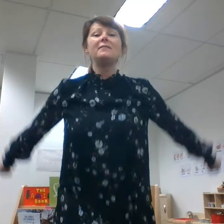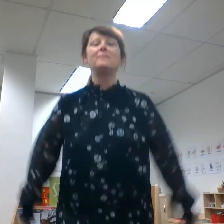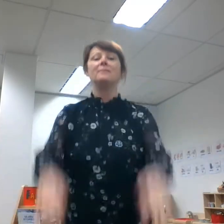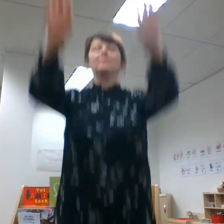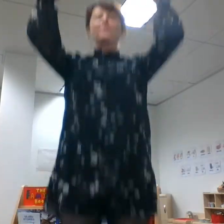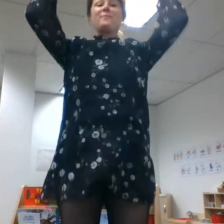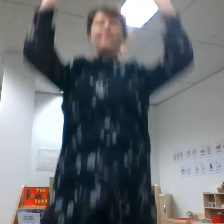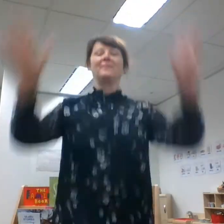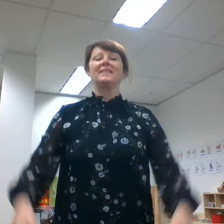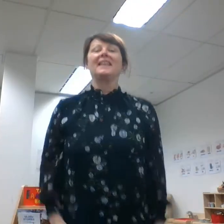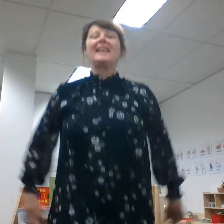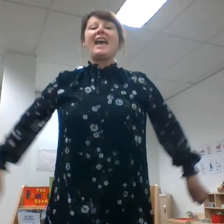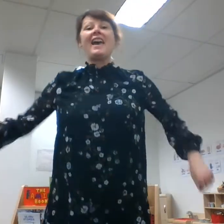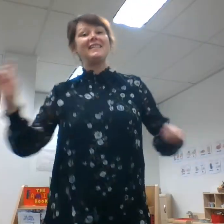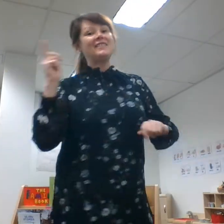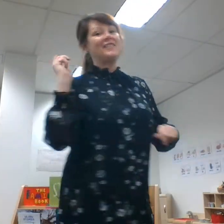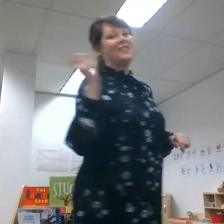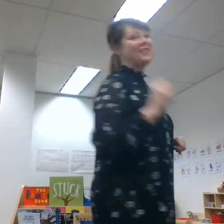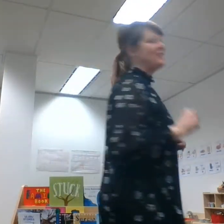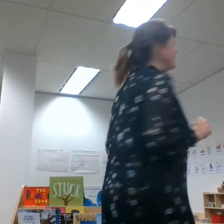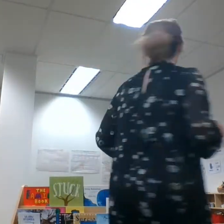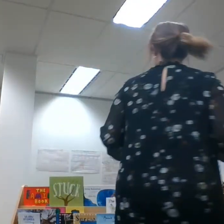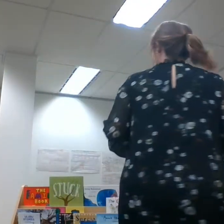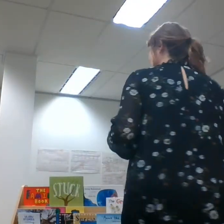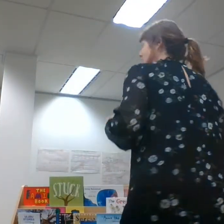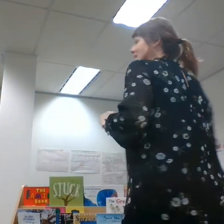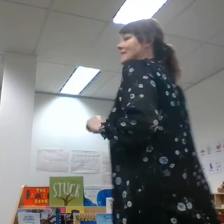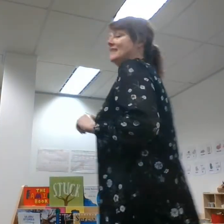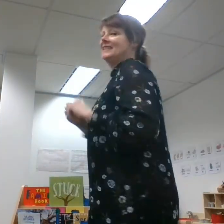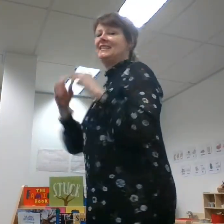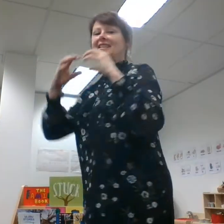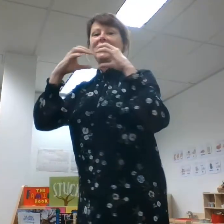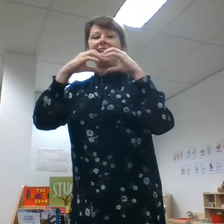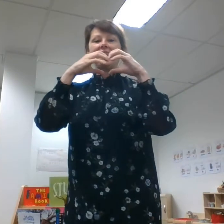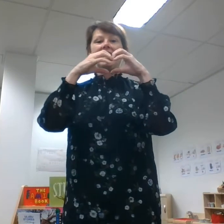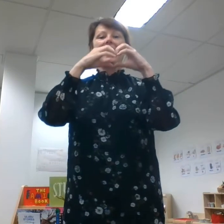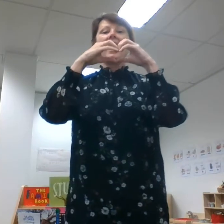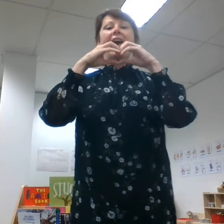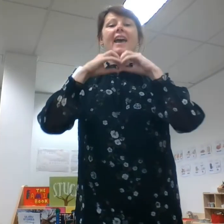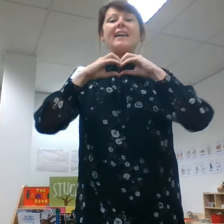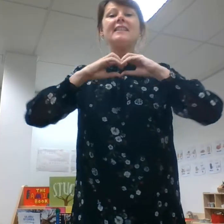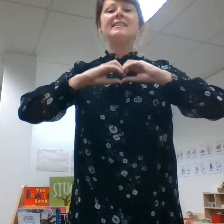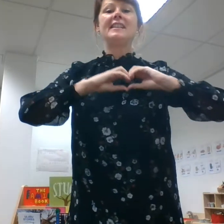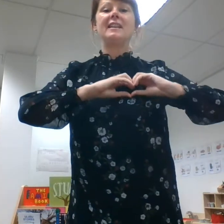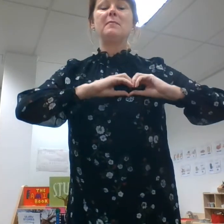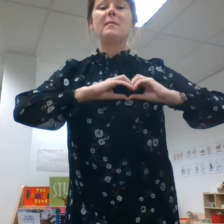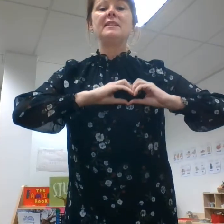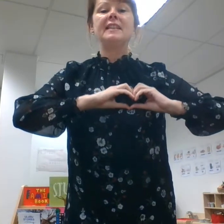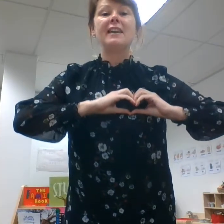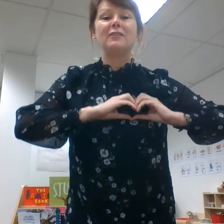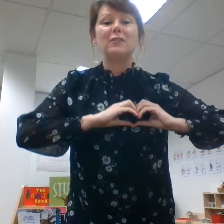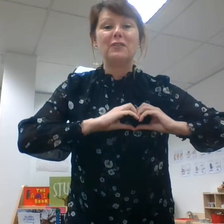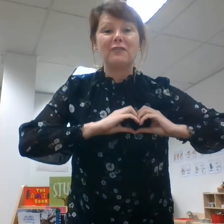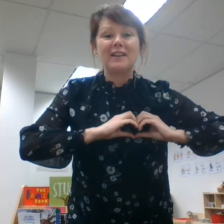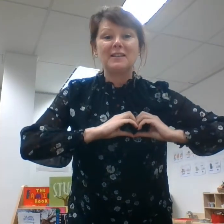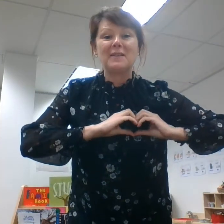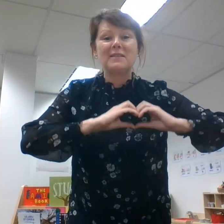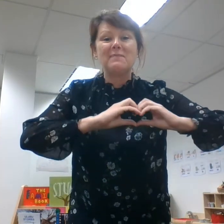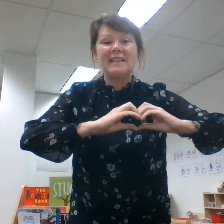and turn around and say to mum and dad and all your friends with a big